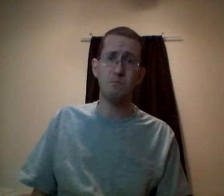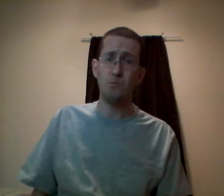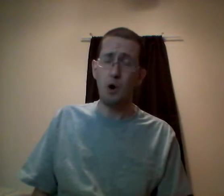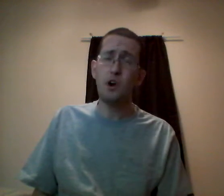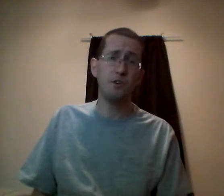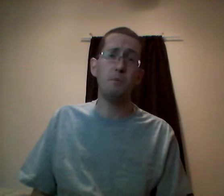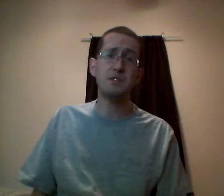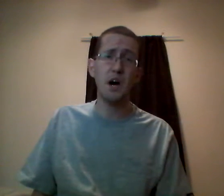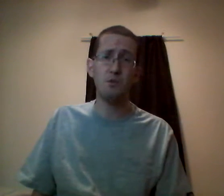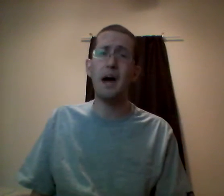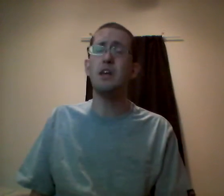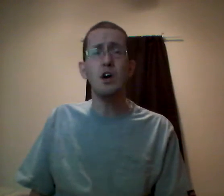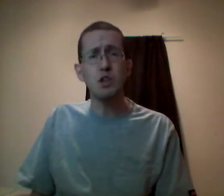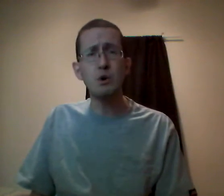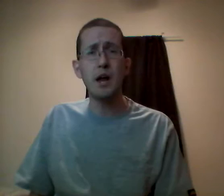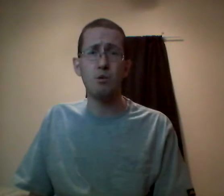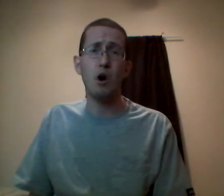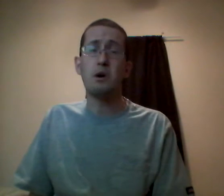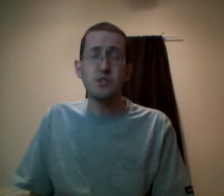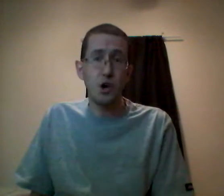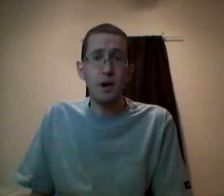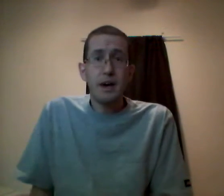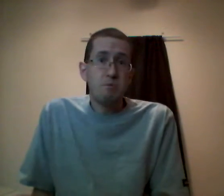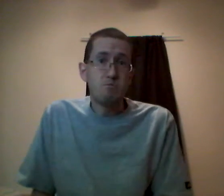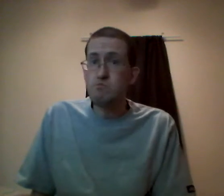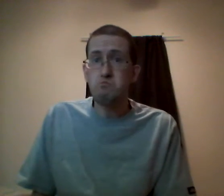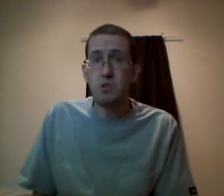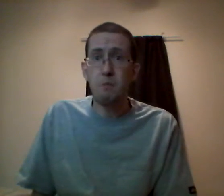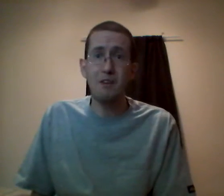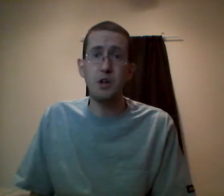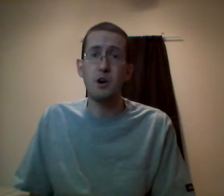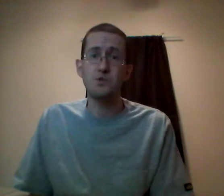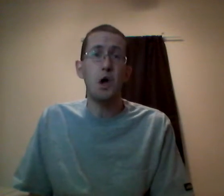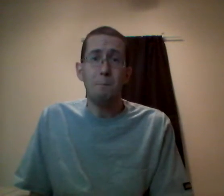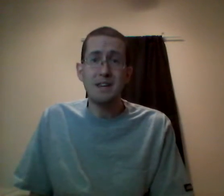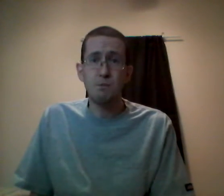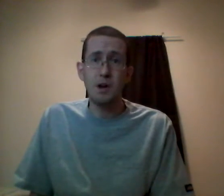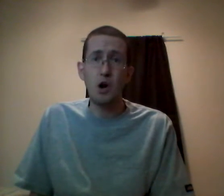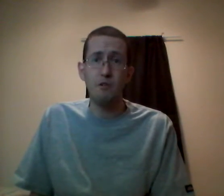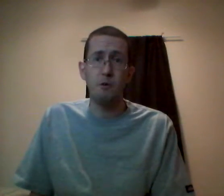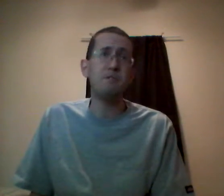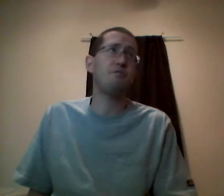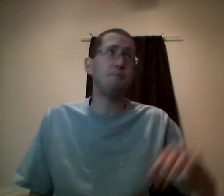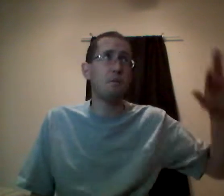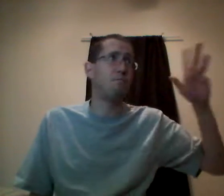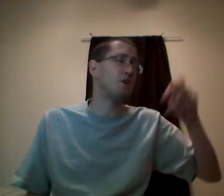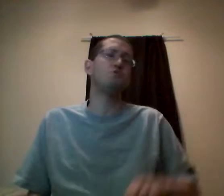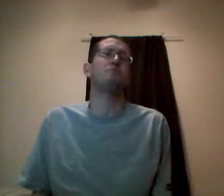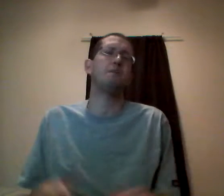All the other companies got it right. You got it wrong. So go ahead. Claim my videos. Make some money off of them. Even if I become a big YouTuber and